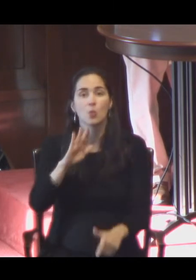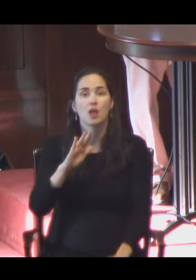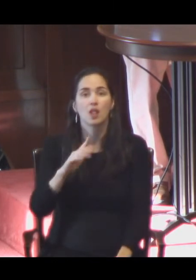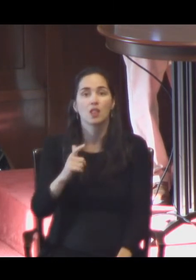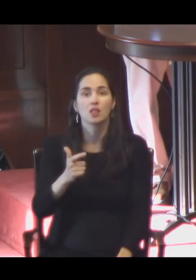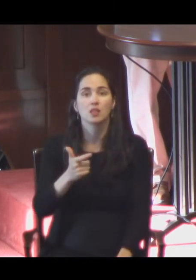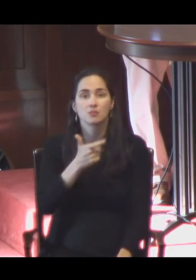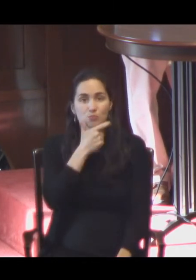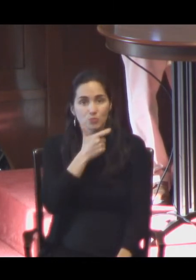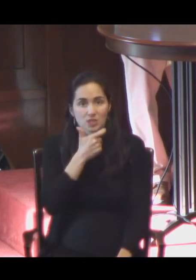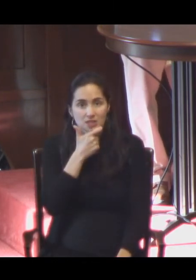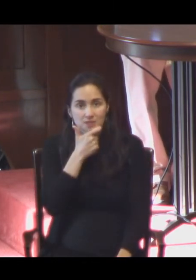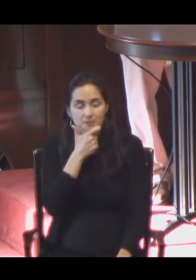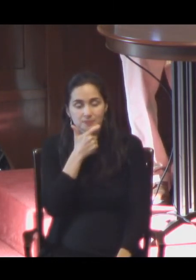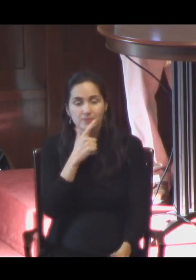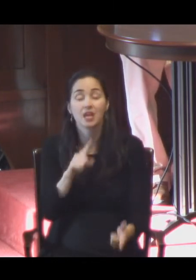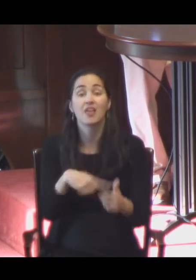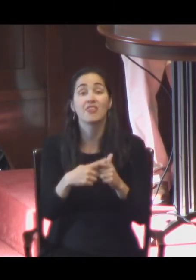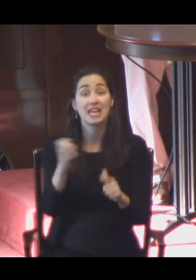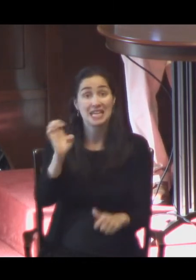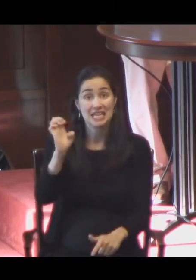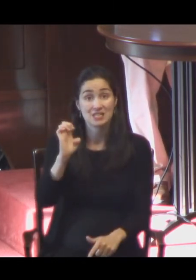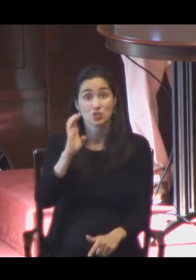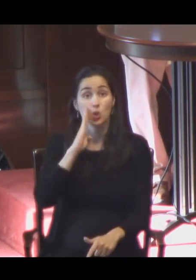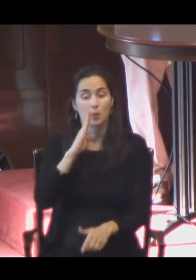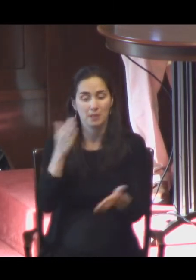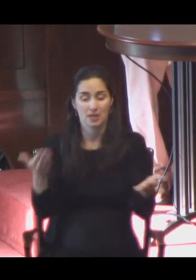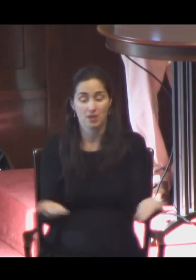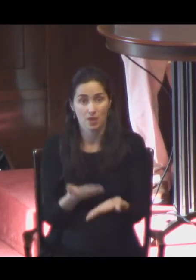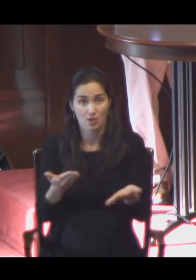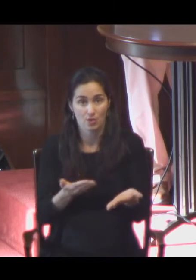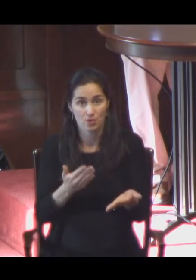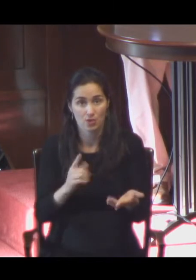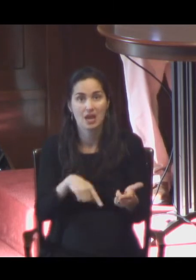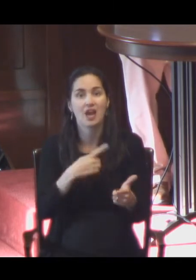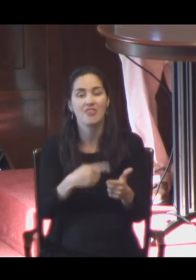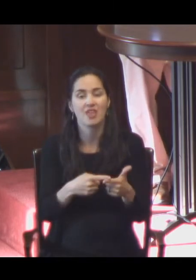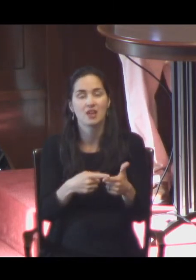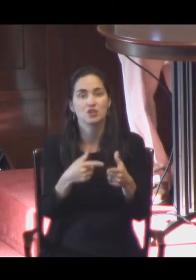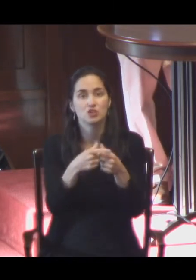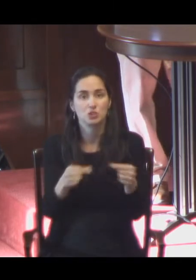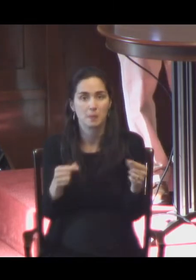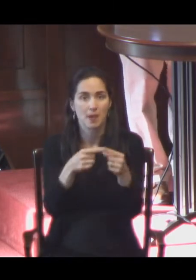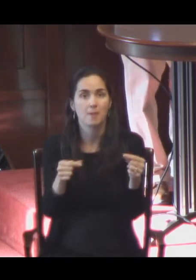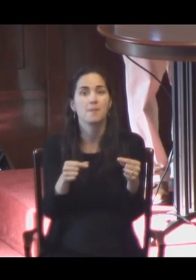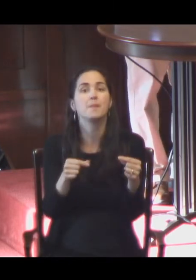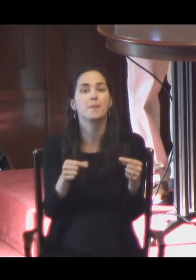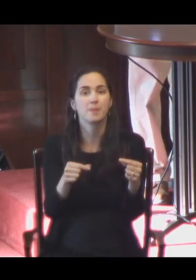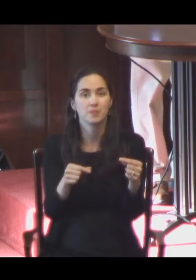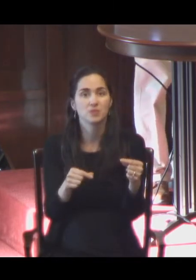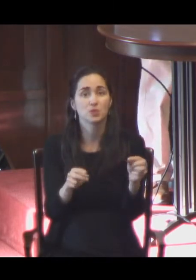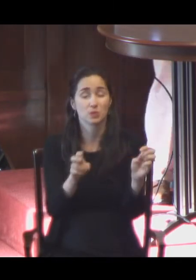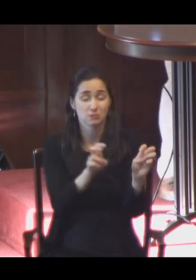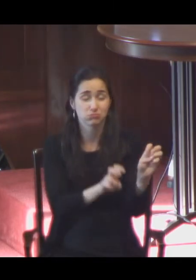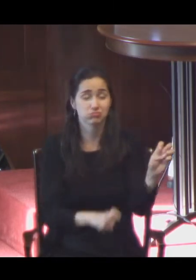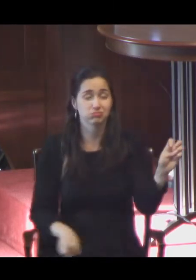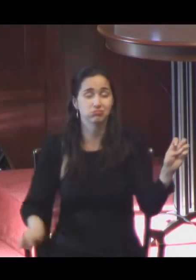year during Easter season. And then from there to Japan. It's been touring around the world. And what we found in each location,